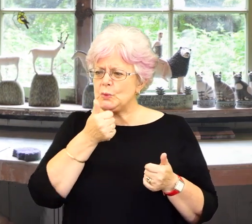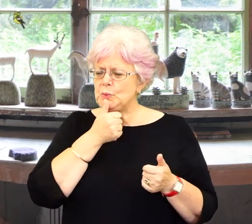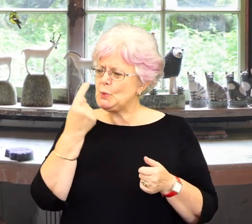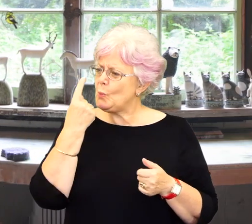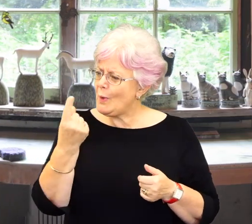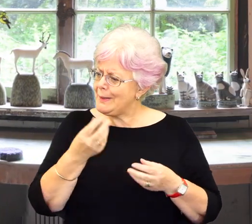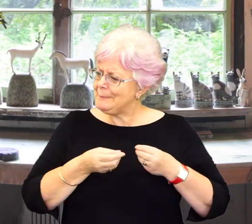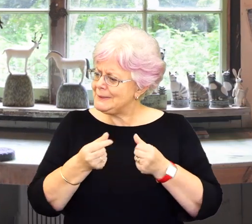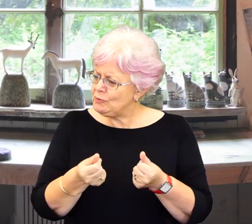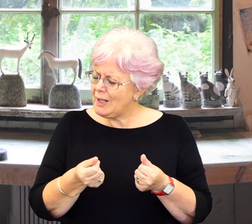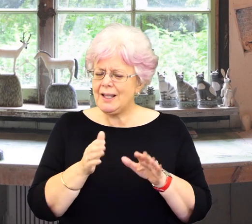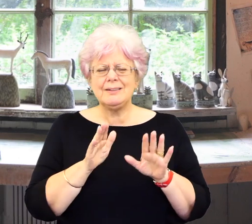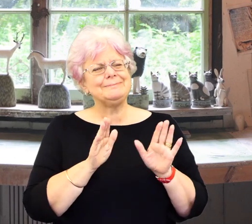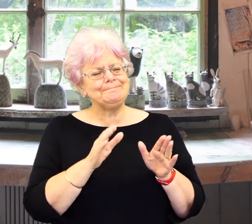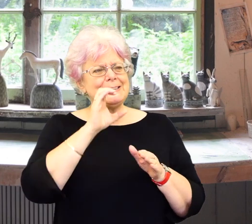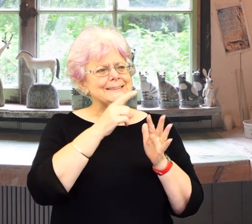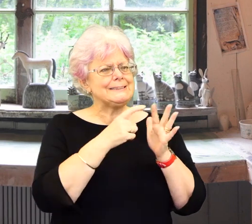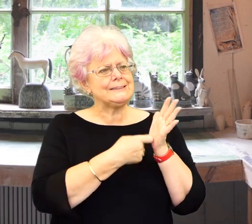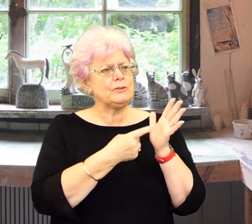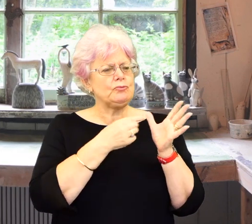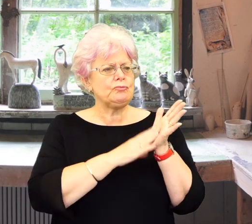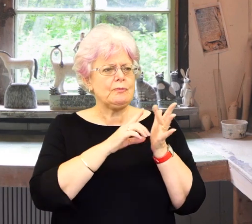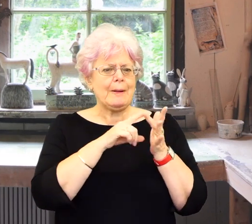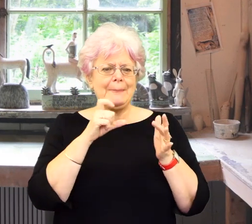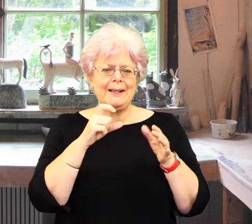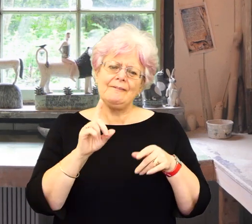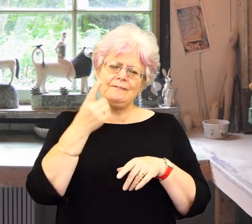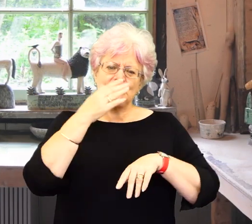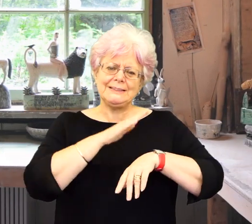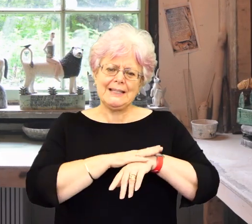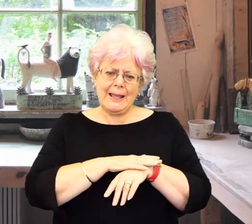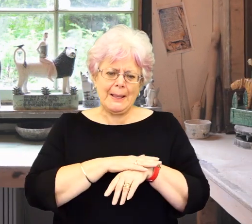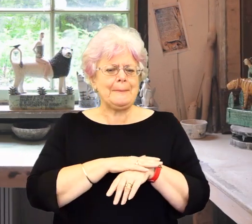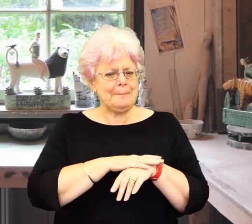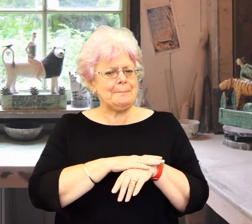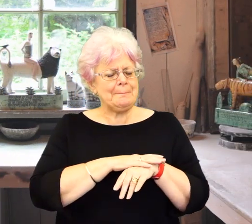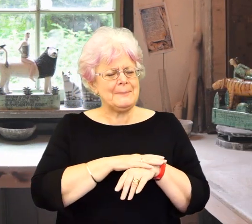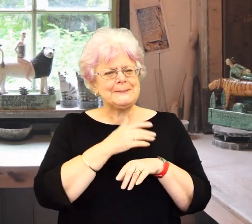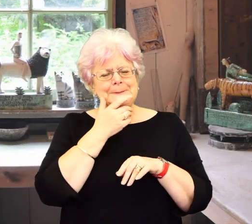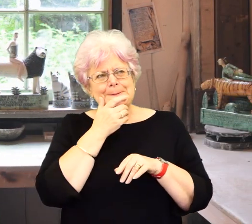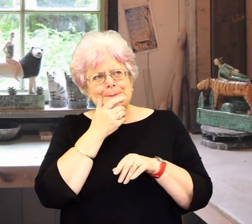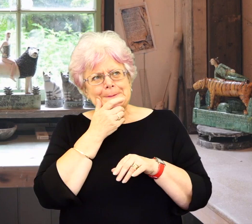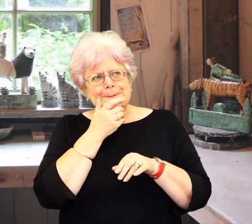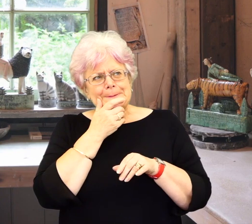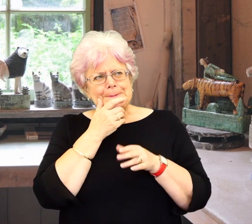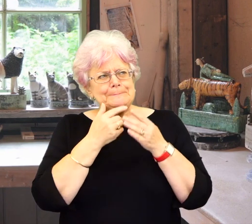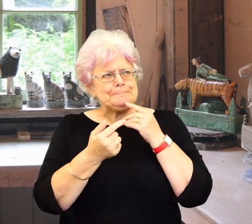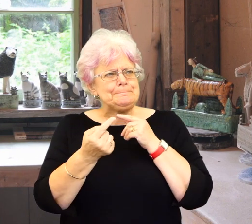others early on? Um, I did start doing ceramics. First time I had done ceramics was, or anything like that, was when I was, um,